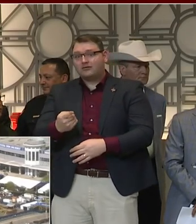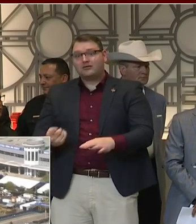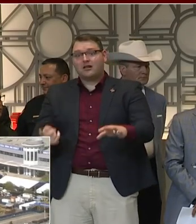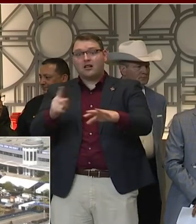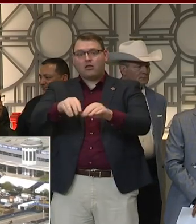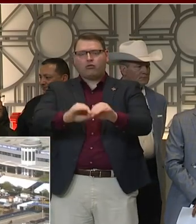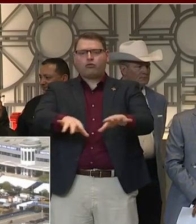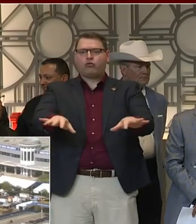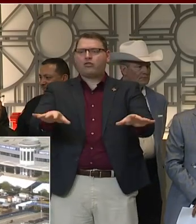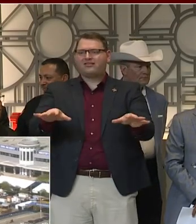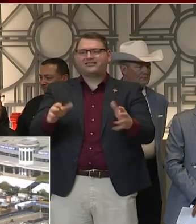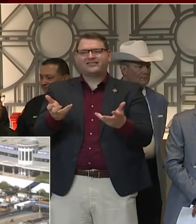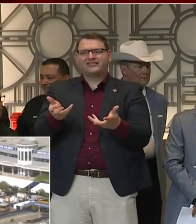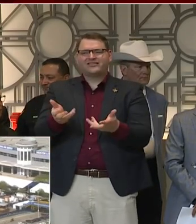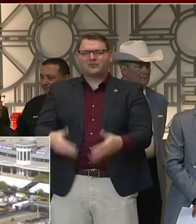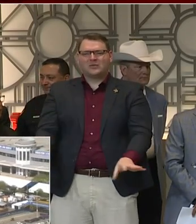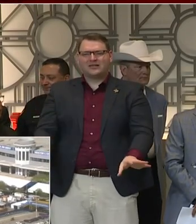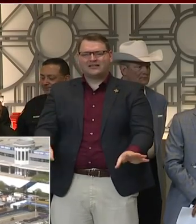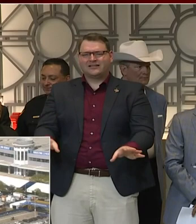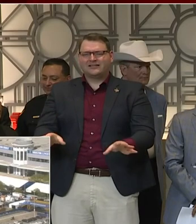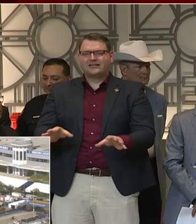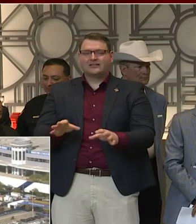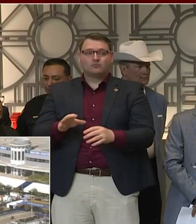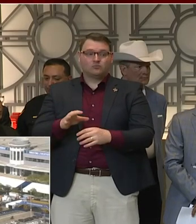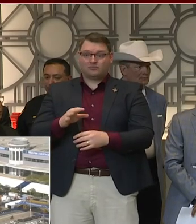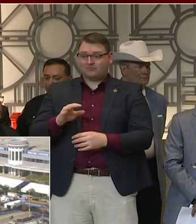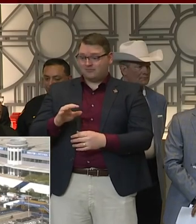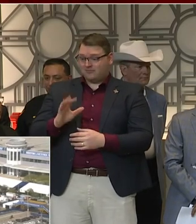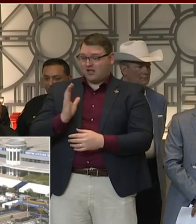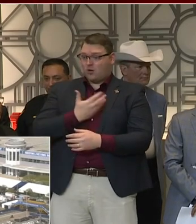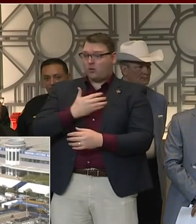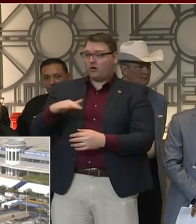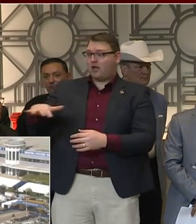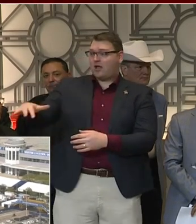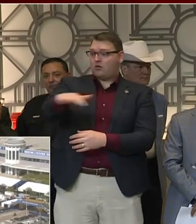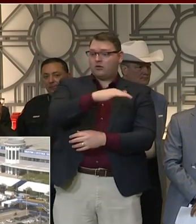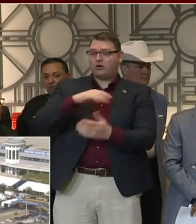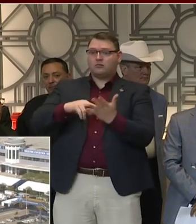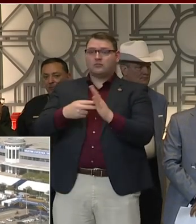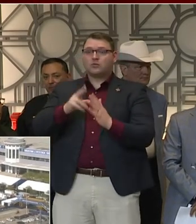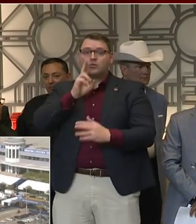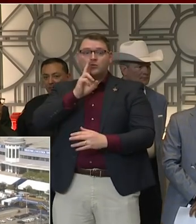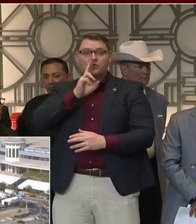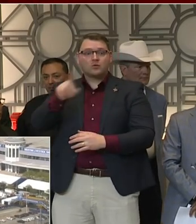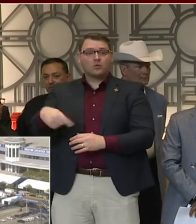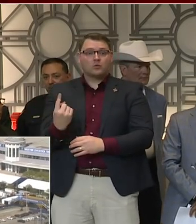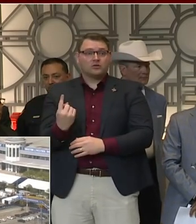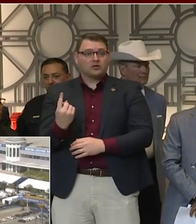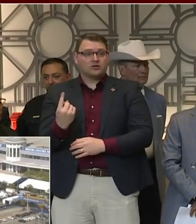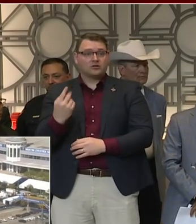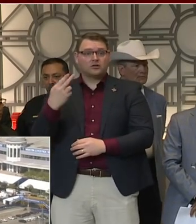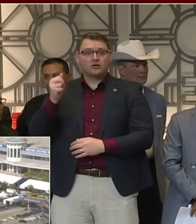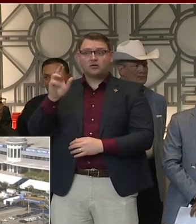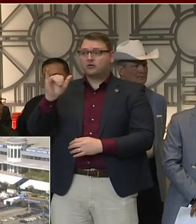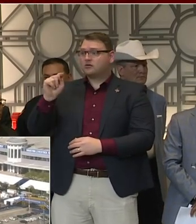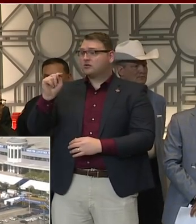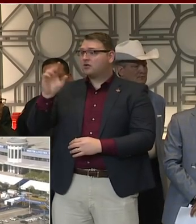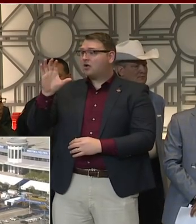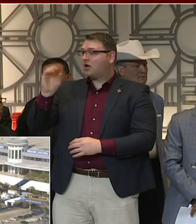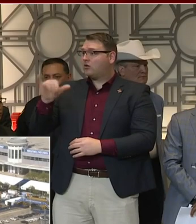Judge Hidalgo and Mayor Turner absolutely are correct in that it is not just Houston, Harris County. It is our